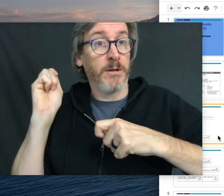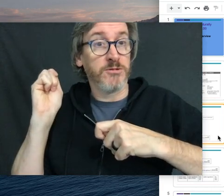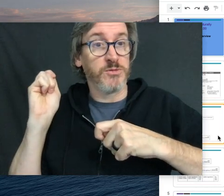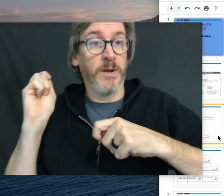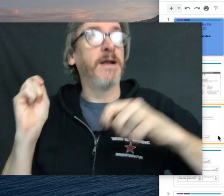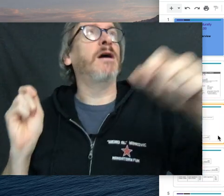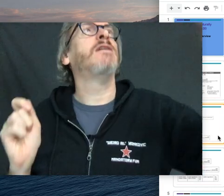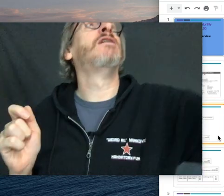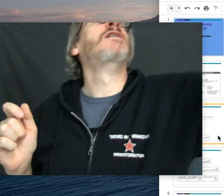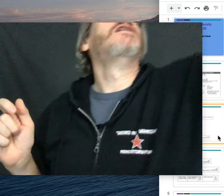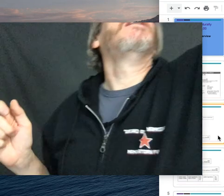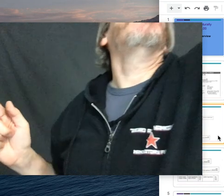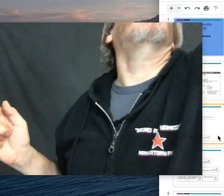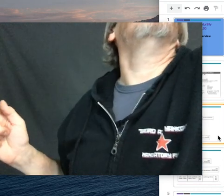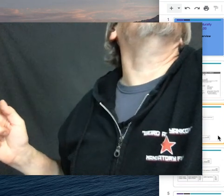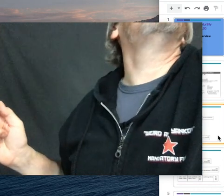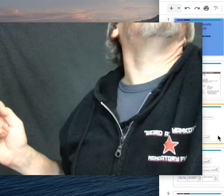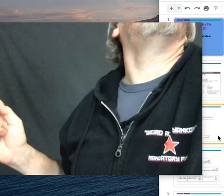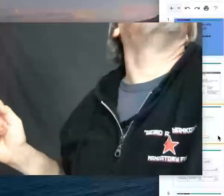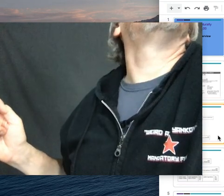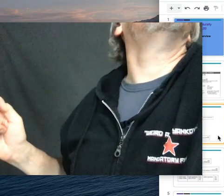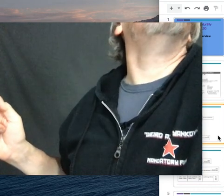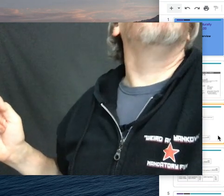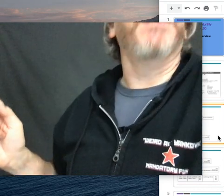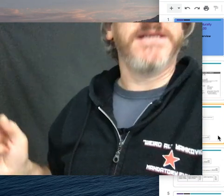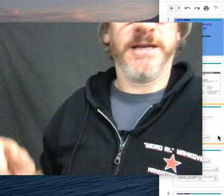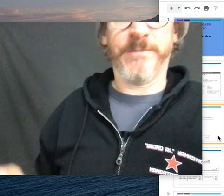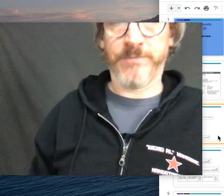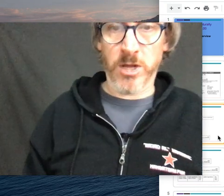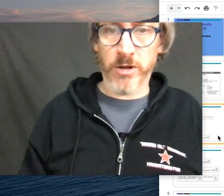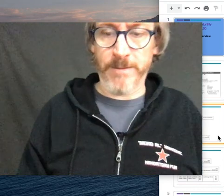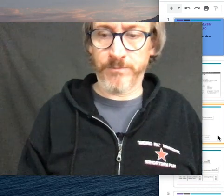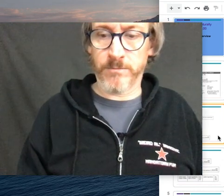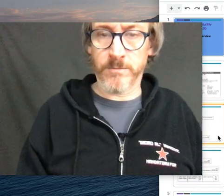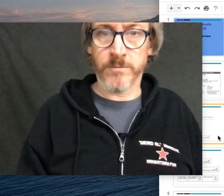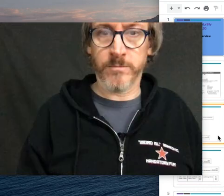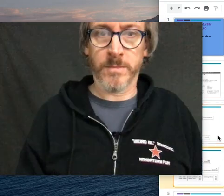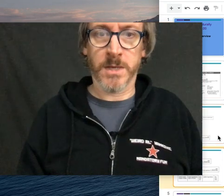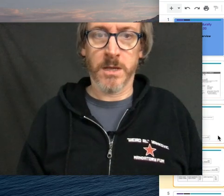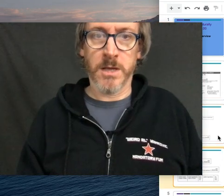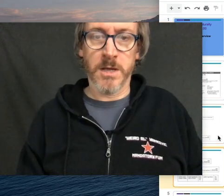Light bulb just went on. No, you stay off because you were buzzing. Okay.